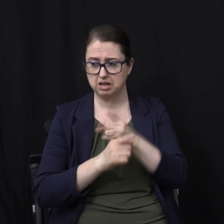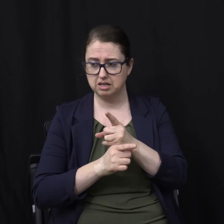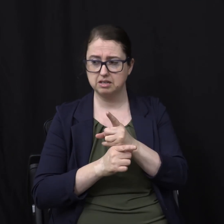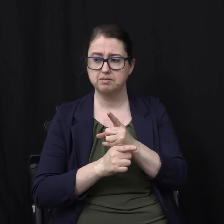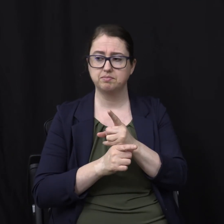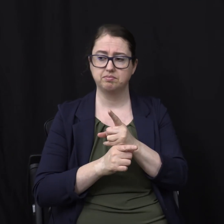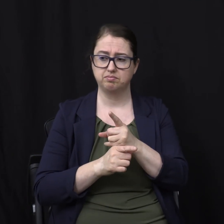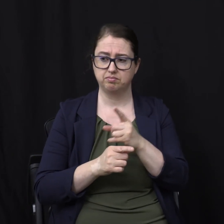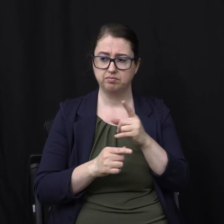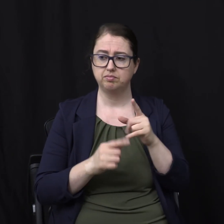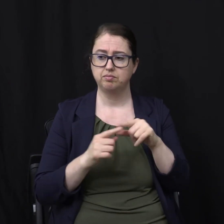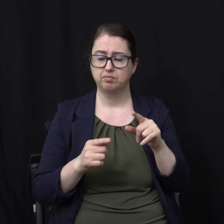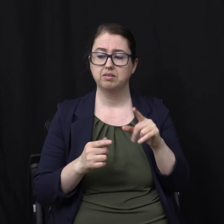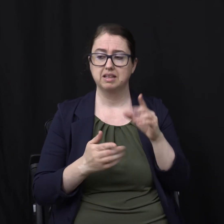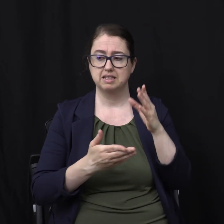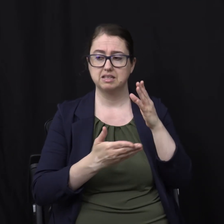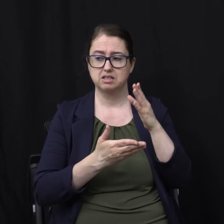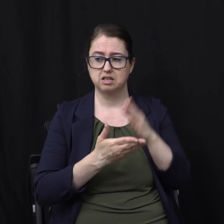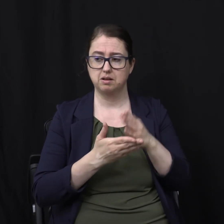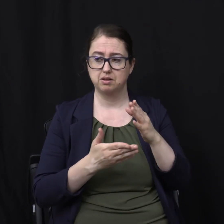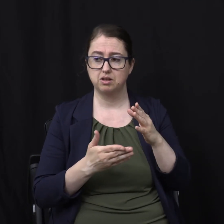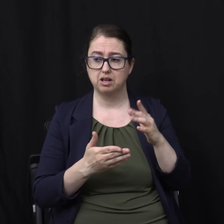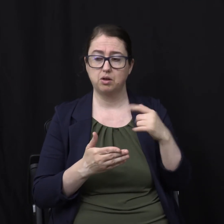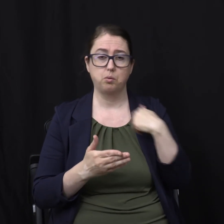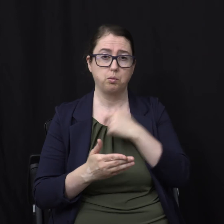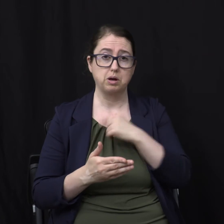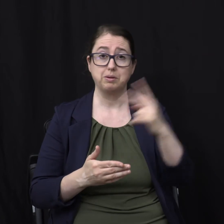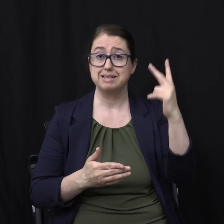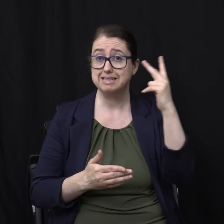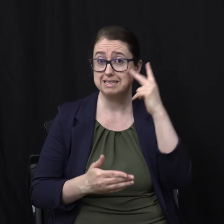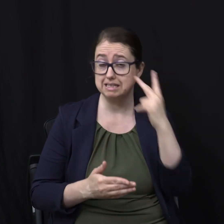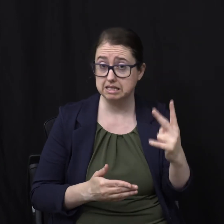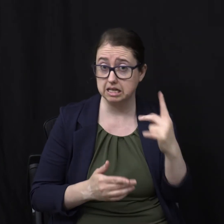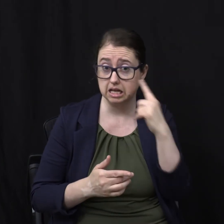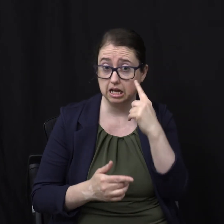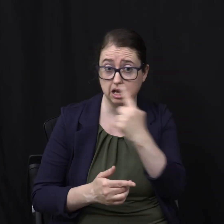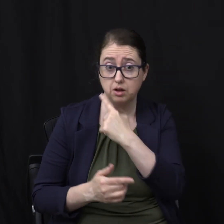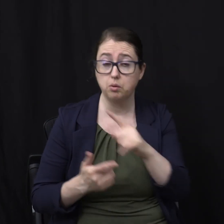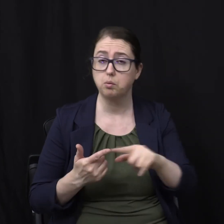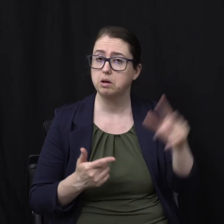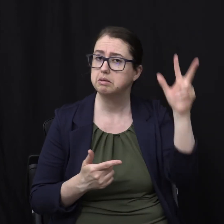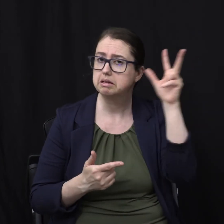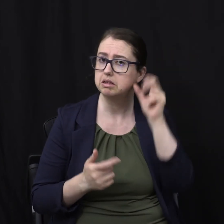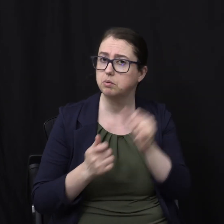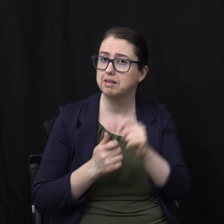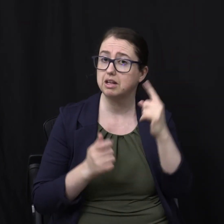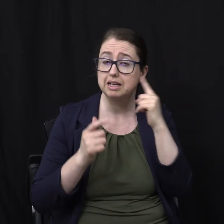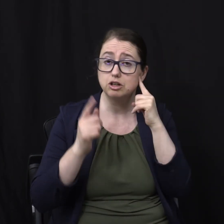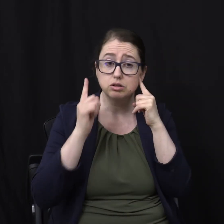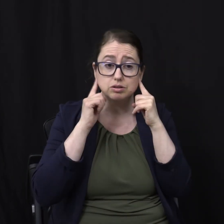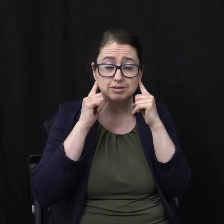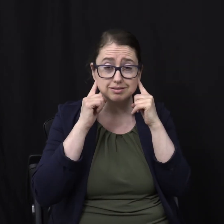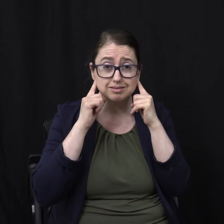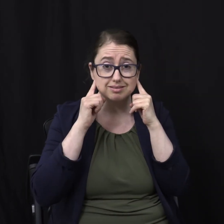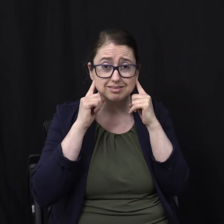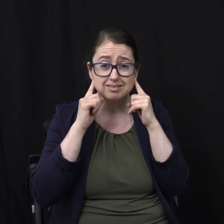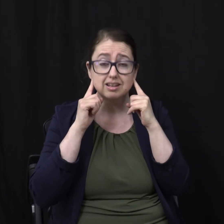Insert media on the brain Seminar right there What are we beholding With our eyes? What are we listening to With our ears? But you heard it The wicked do